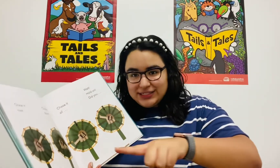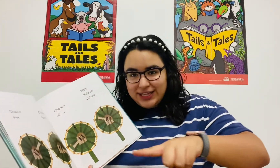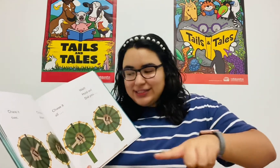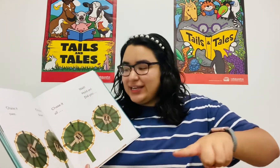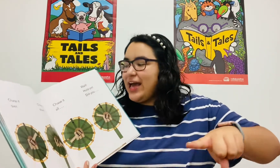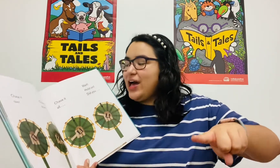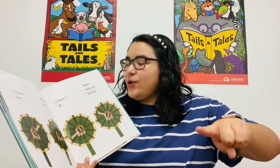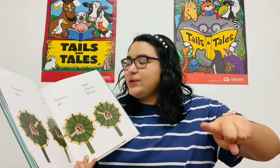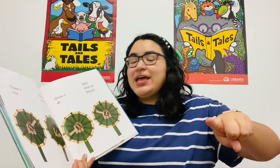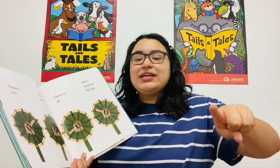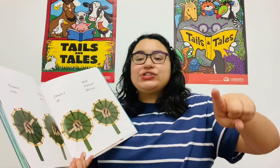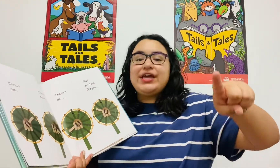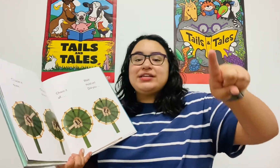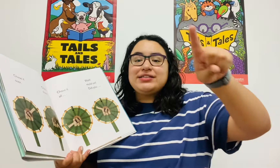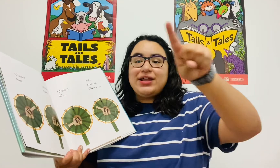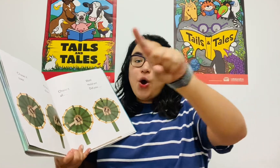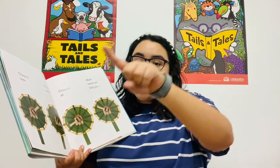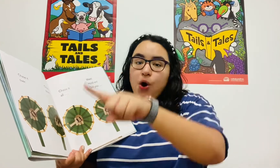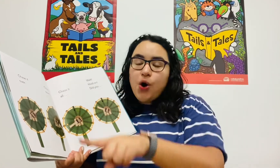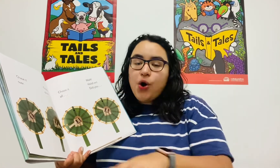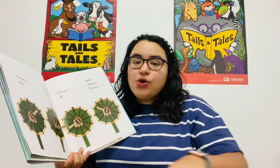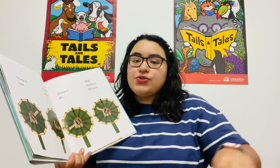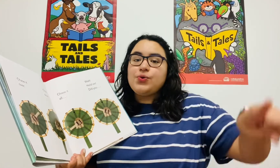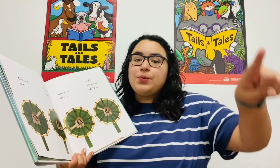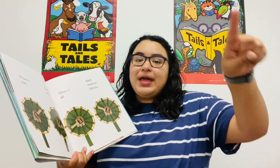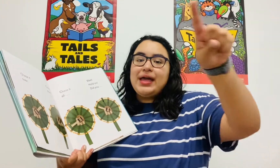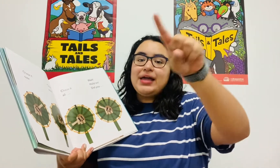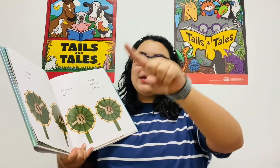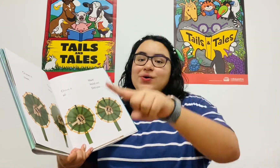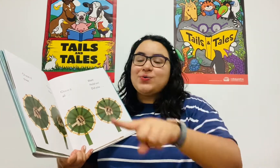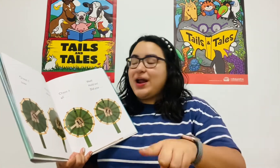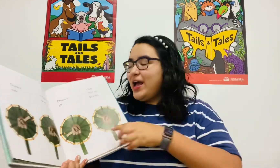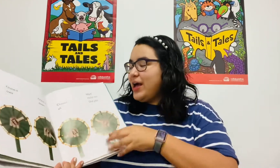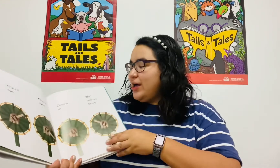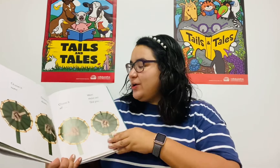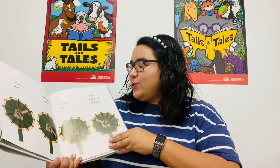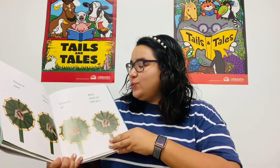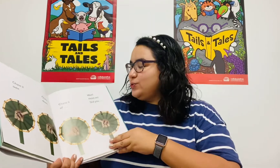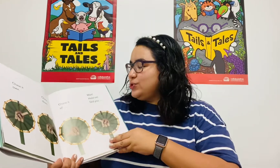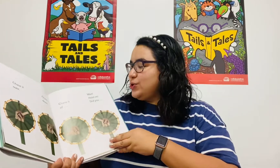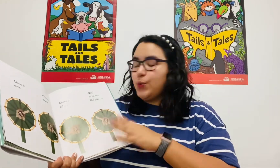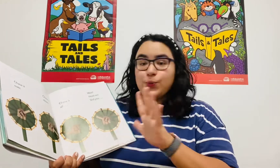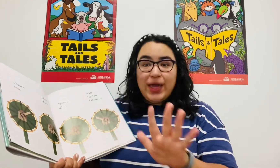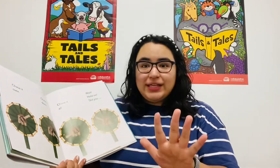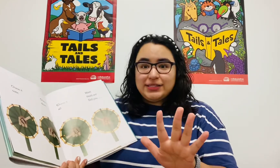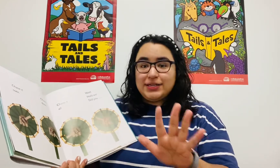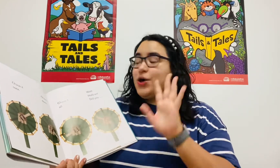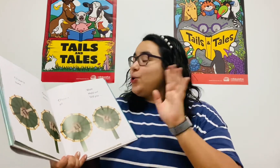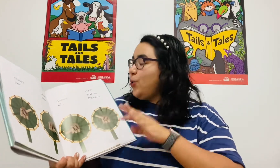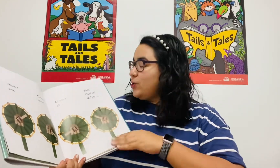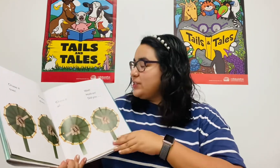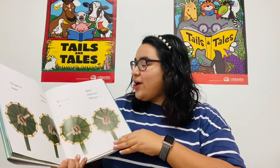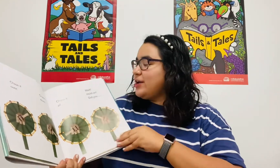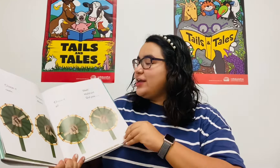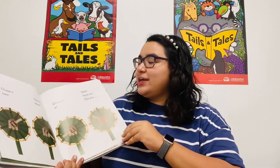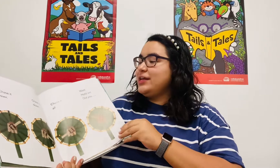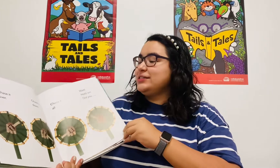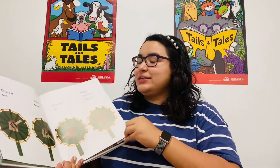it down, chase it all the way around. Wait, hold on. Did